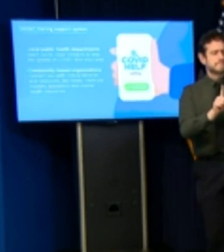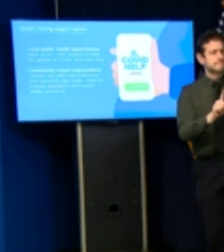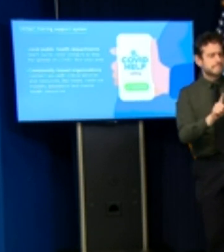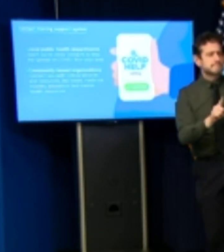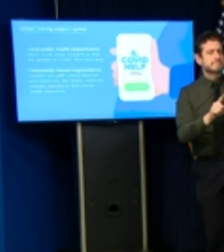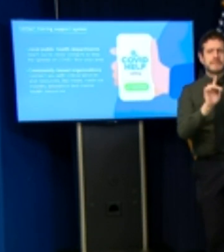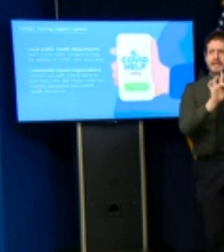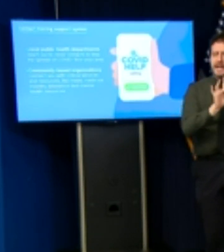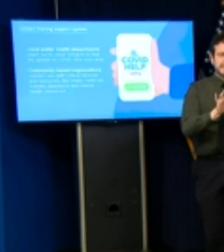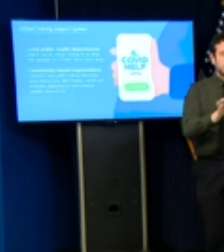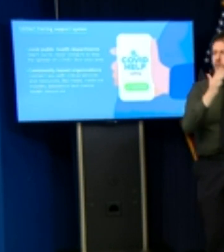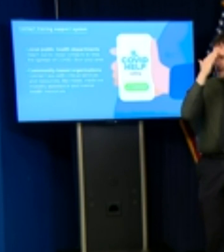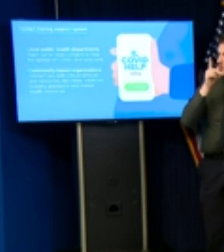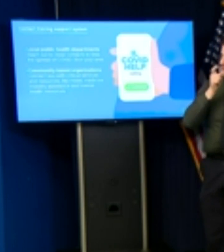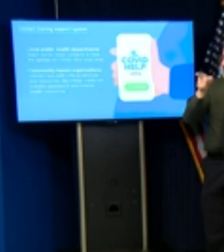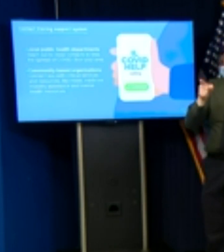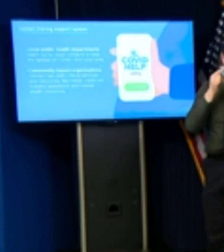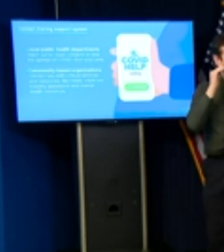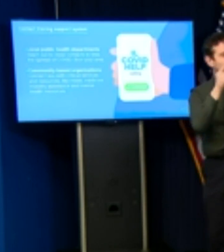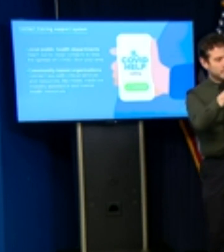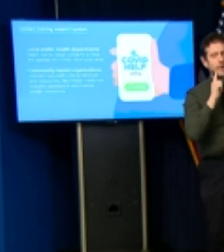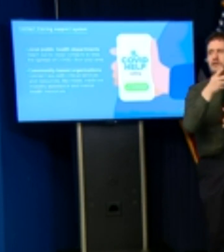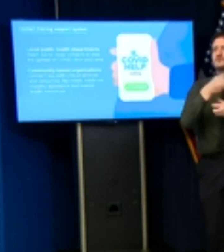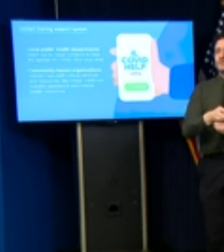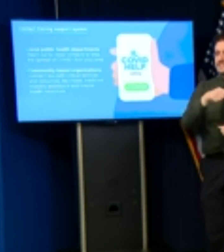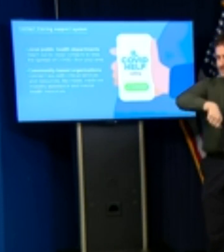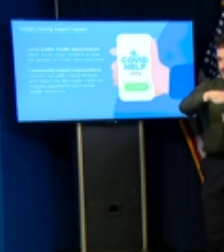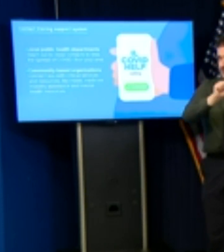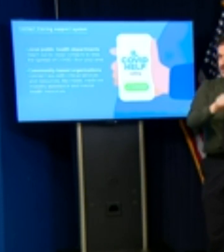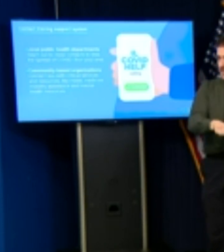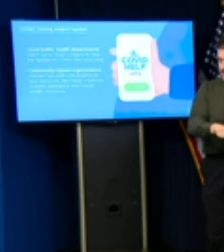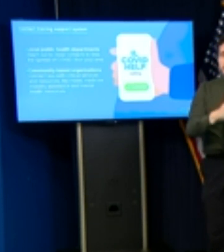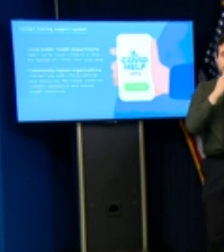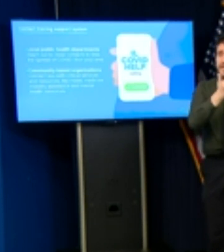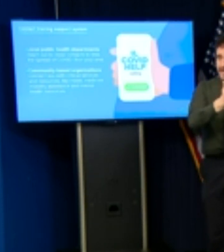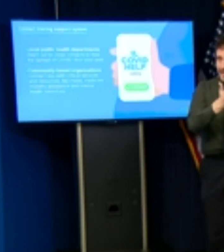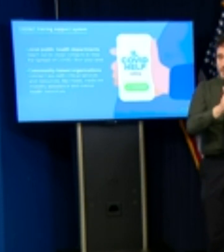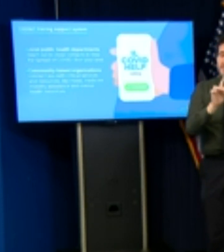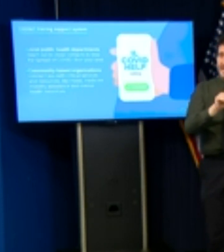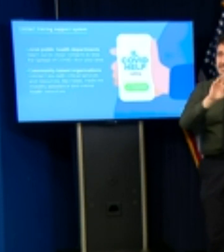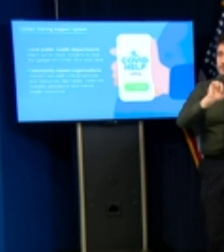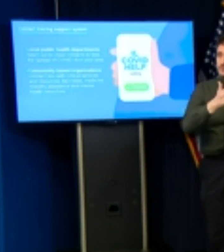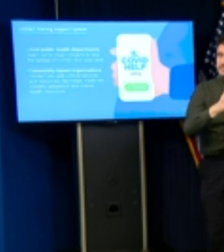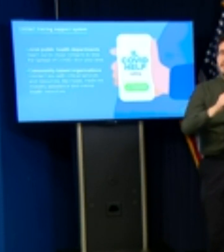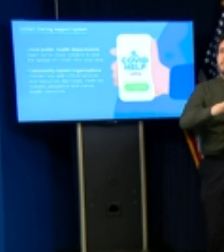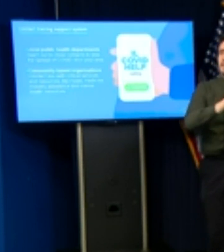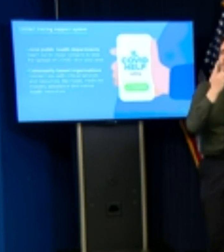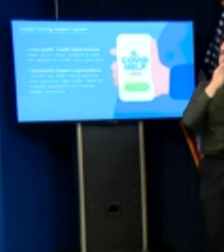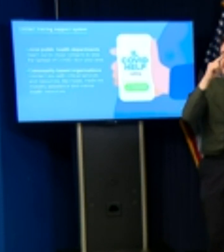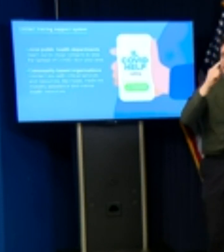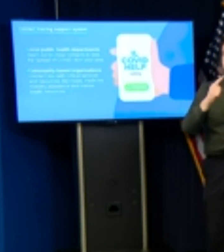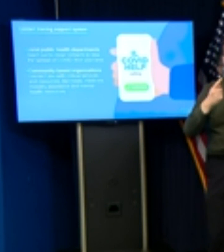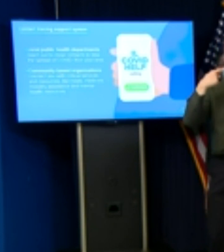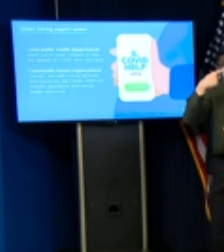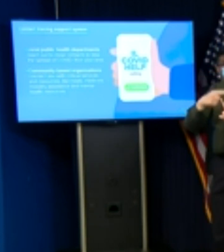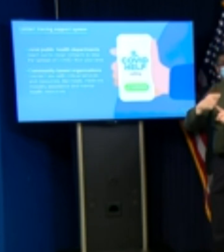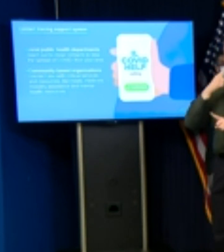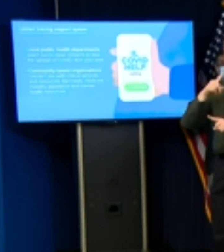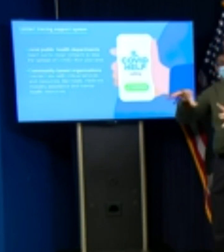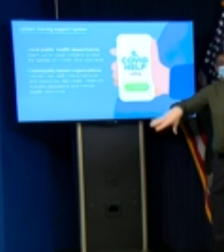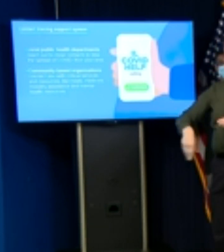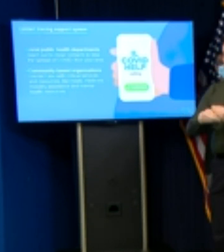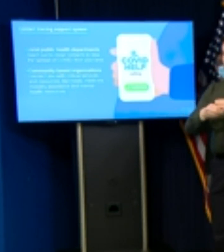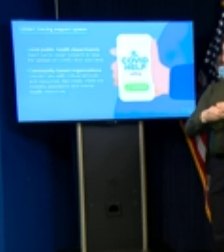isolating in their communities in that same spirit we'll be bringing on a network of pandemic health